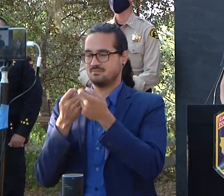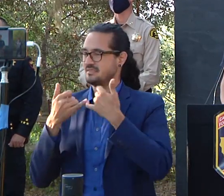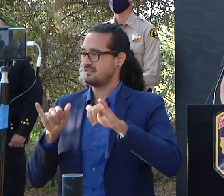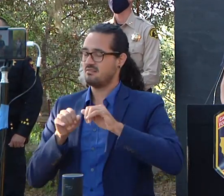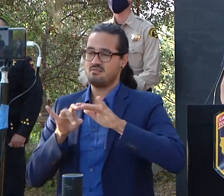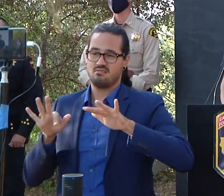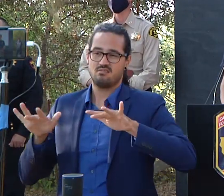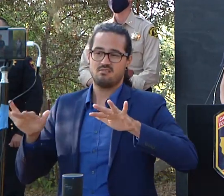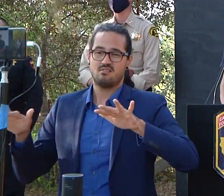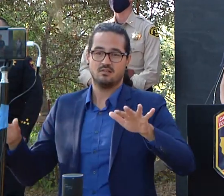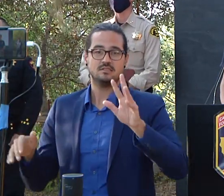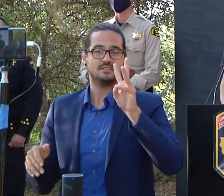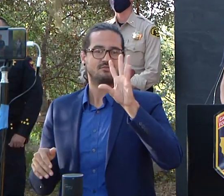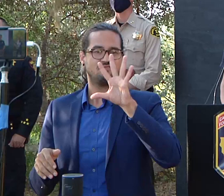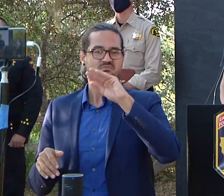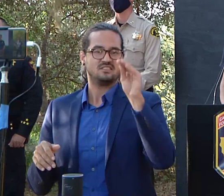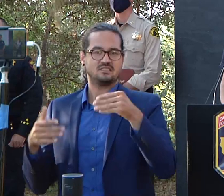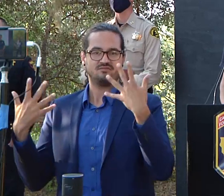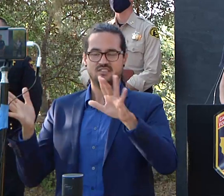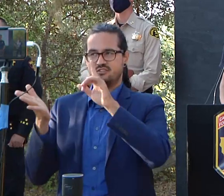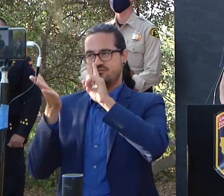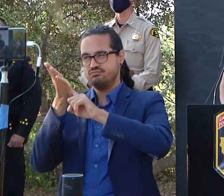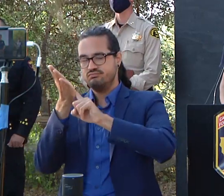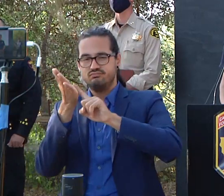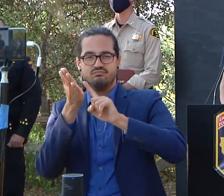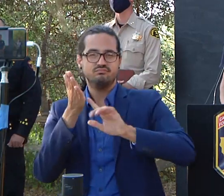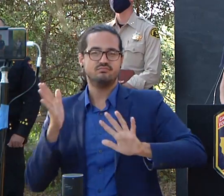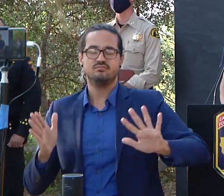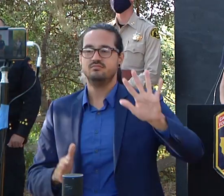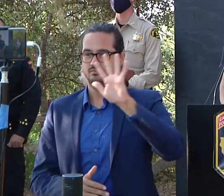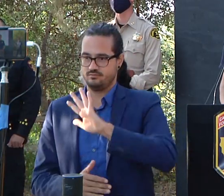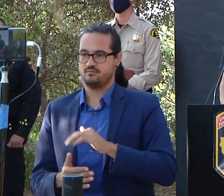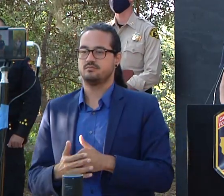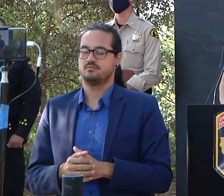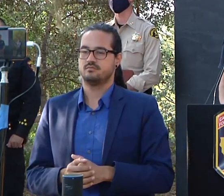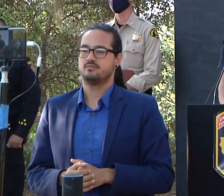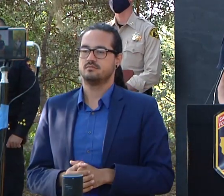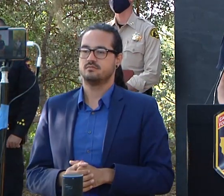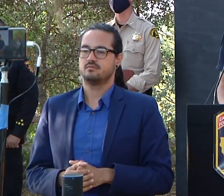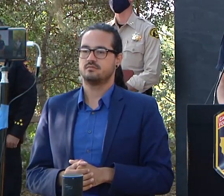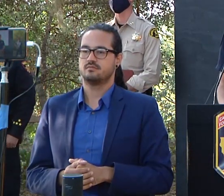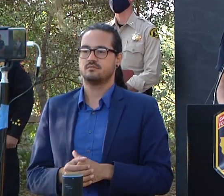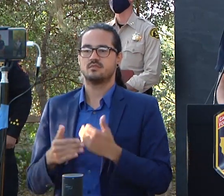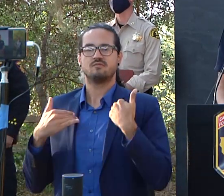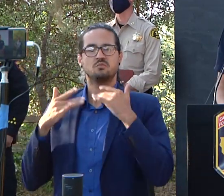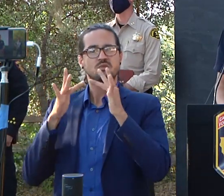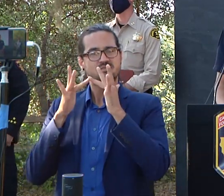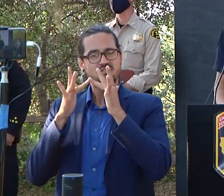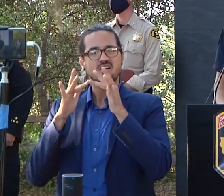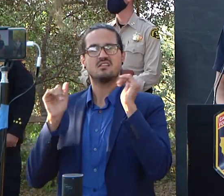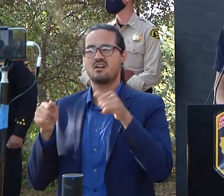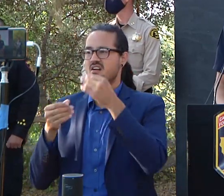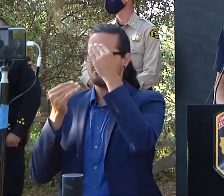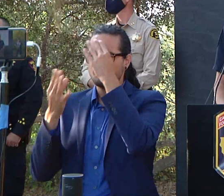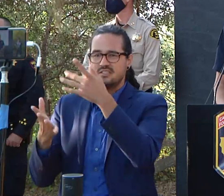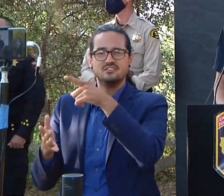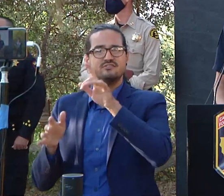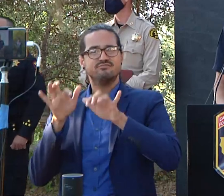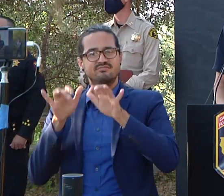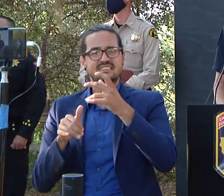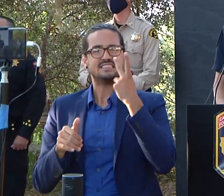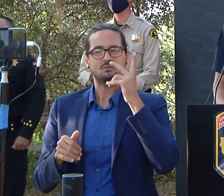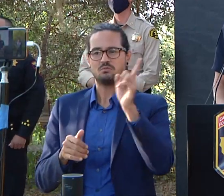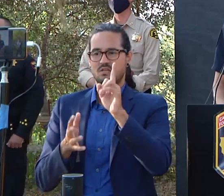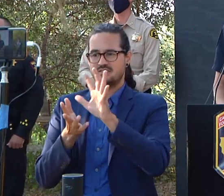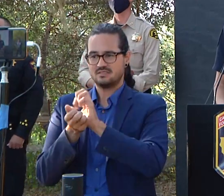fire area for their inspections with that there are websites with damage information available for the public both in santa cruz